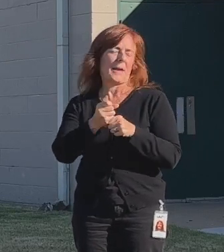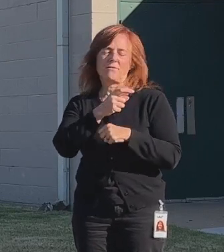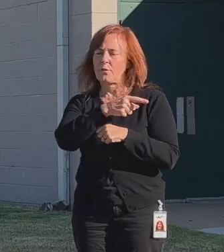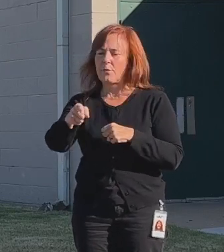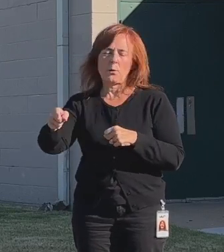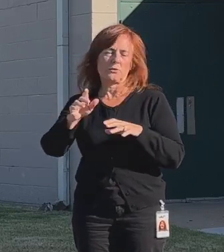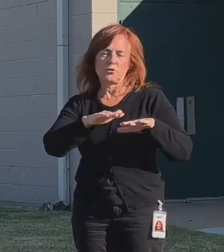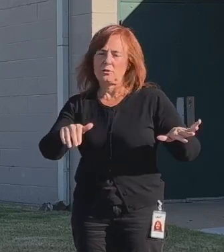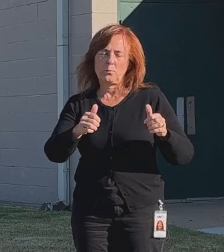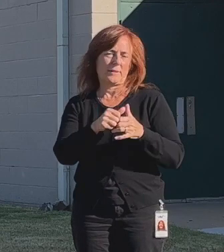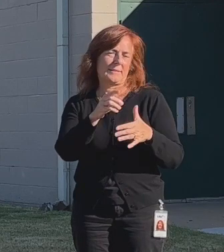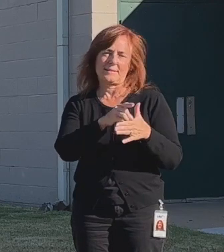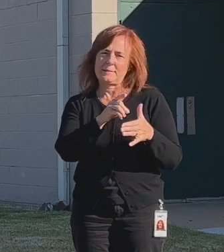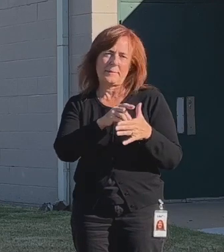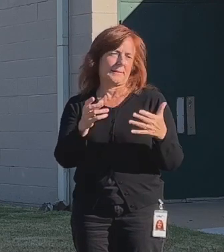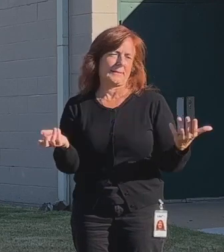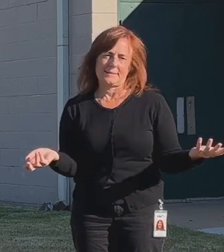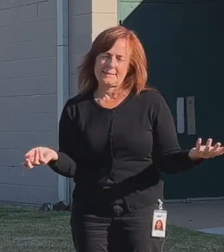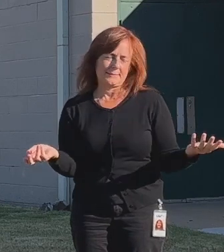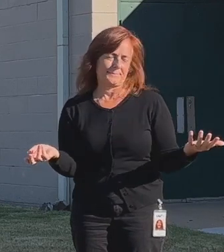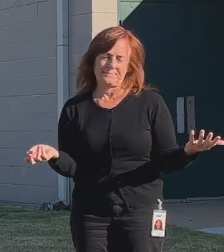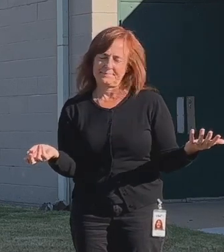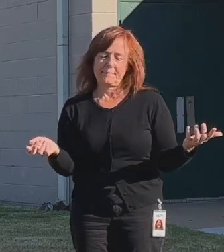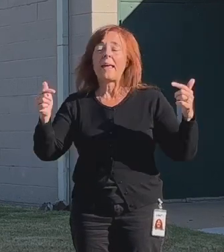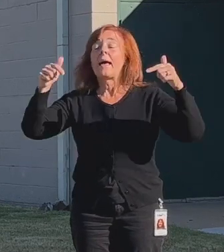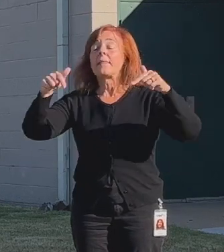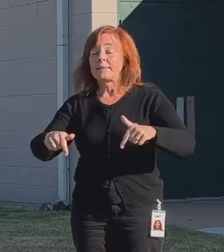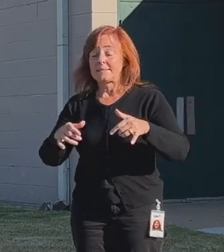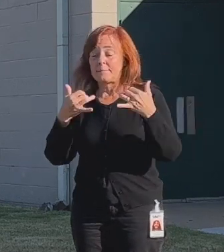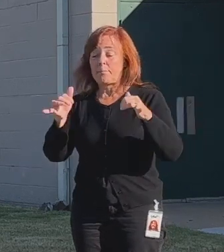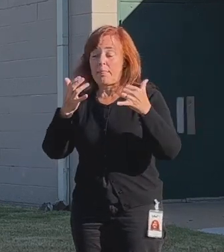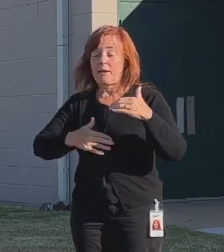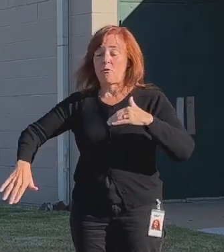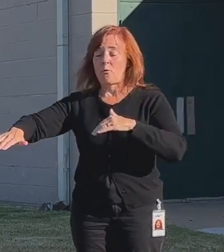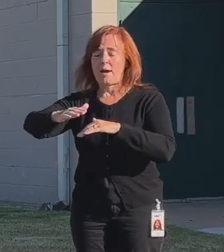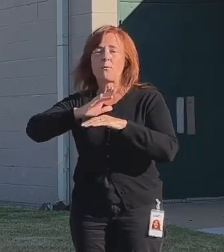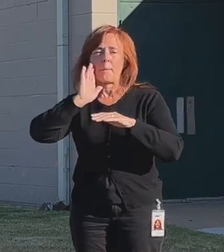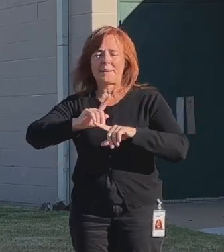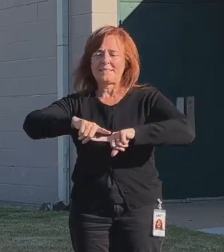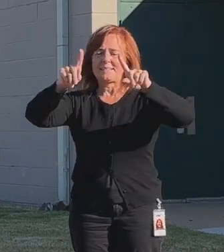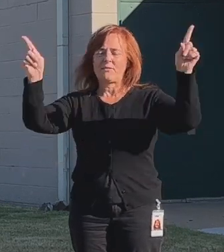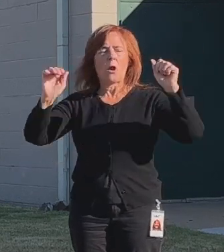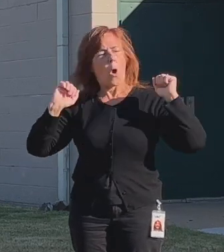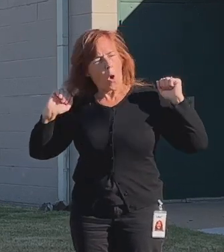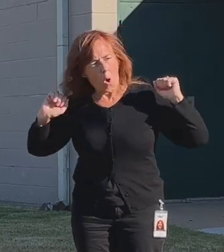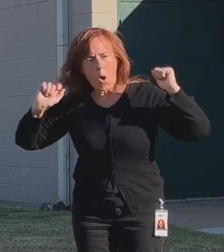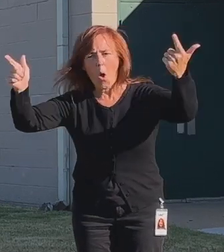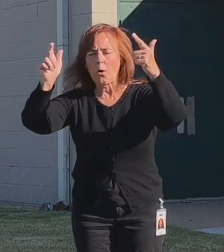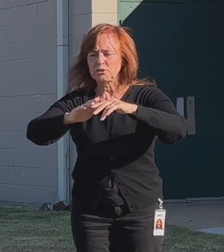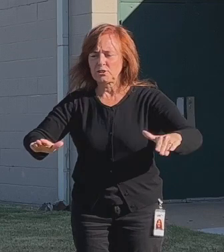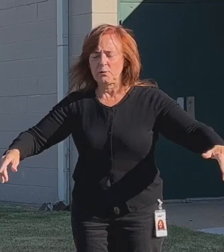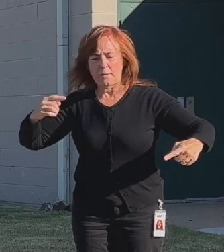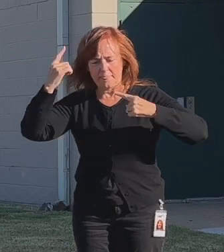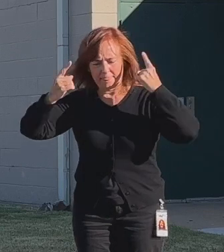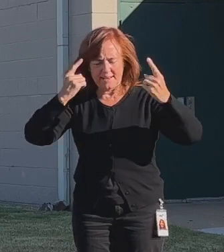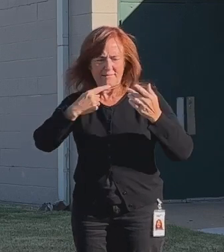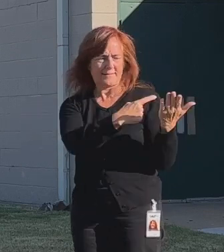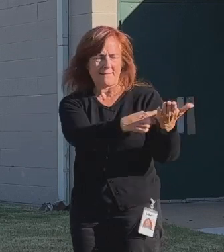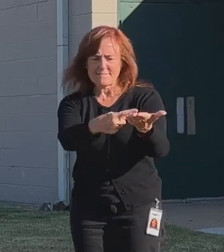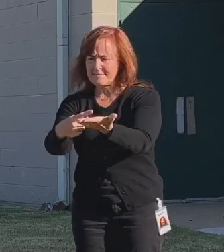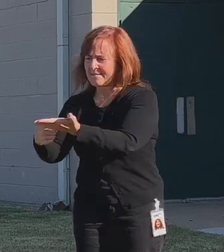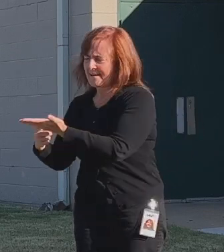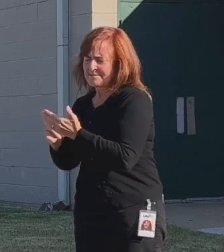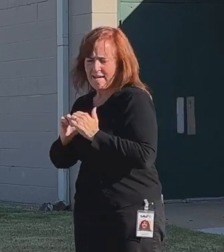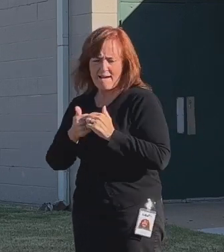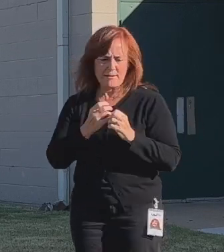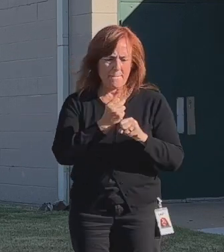those with disabilities. This playground will be different, though. Kids of all abilities were considered and discussed throughout the